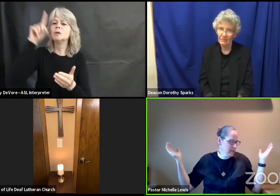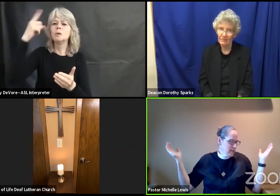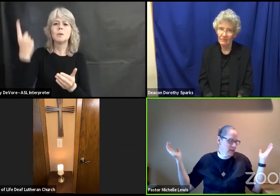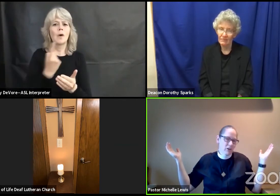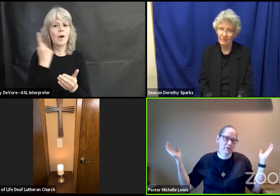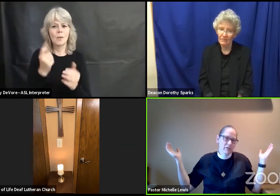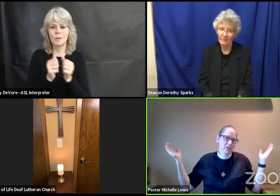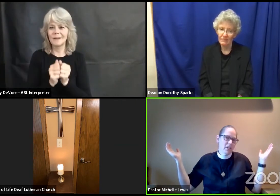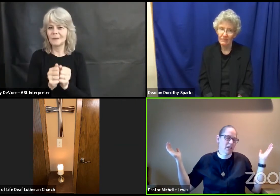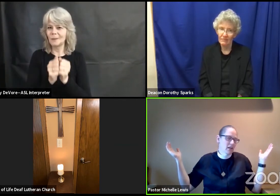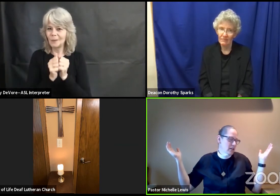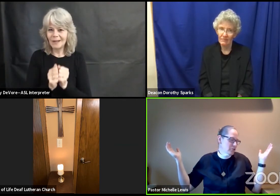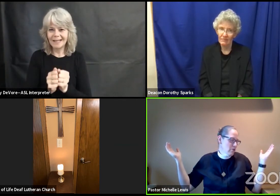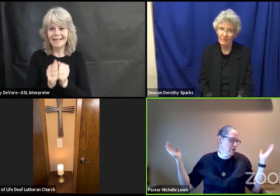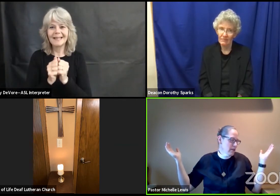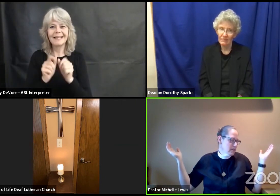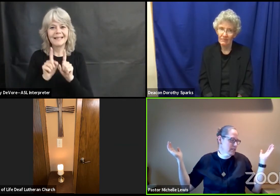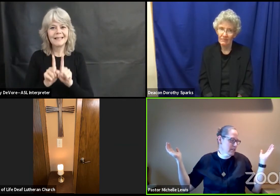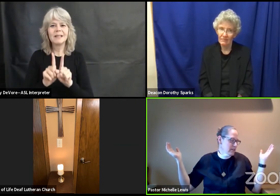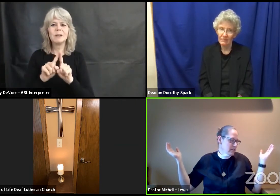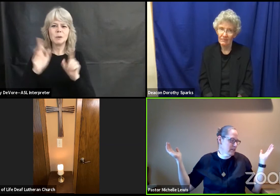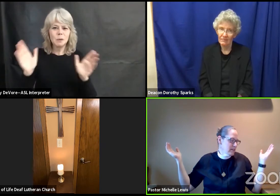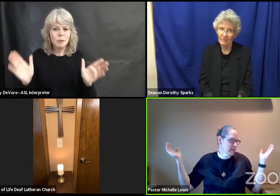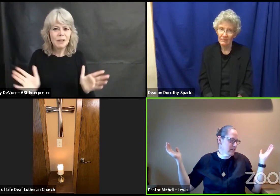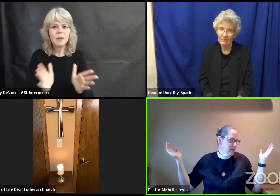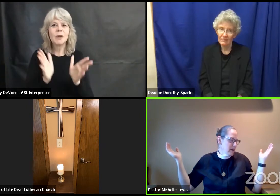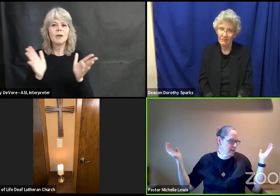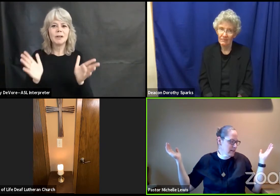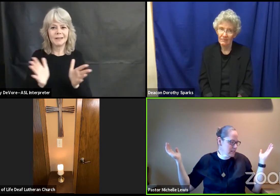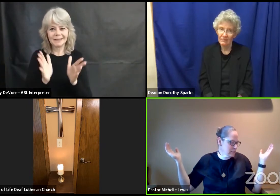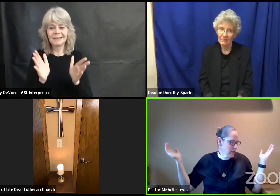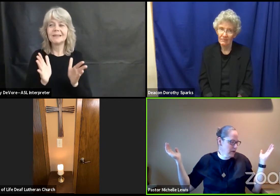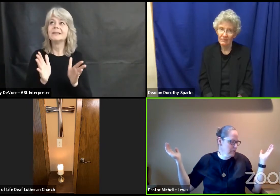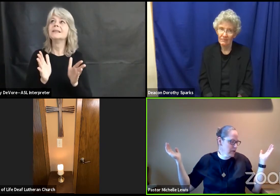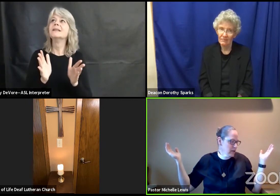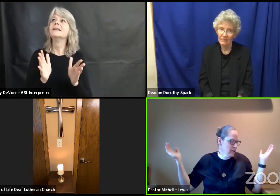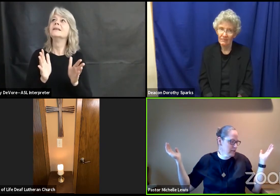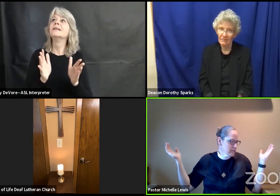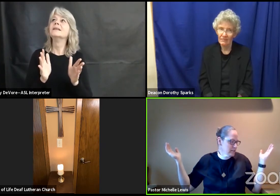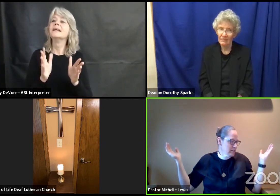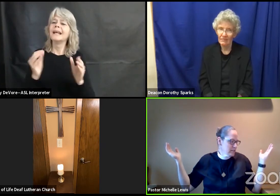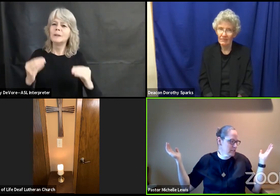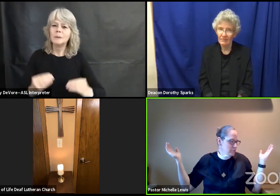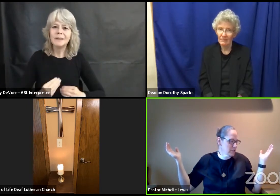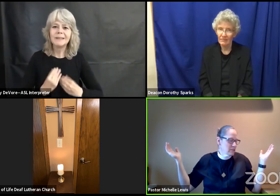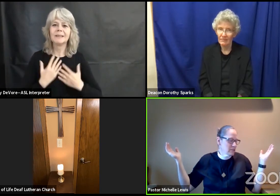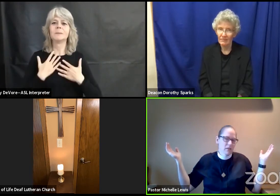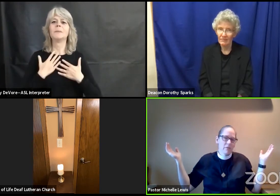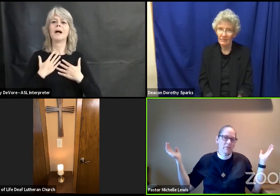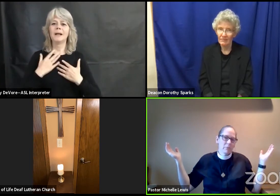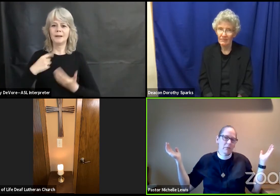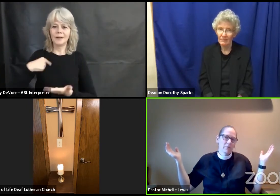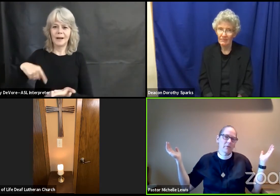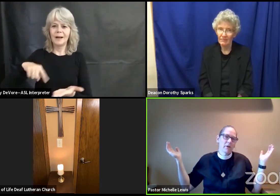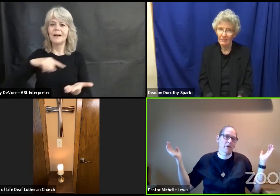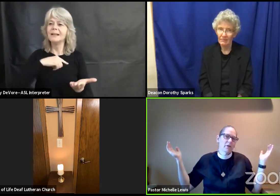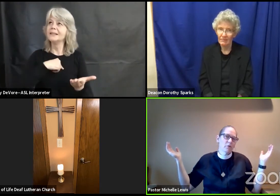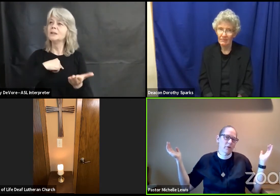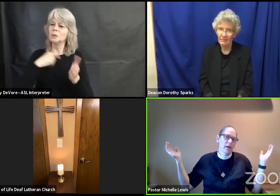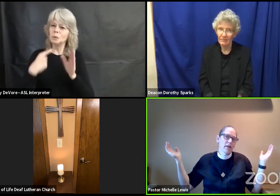Encouraging and drawing us in and inspiring us to be the loving people you created